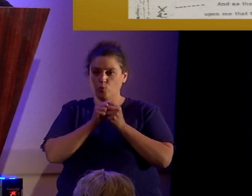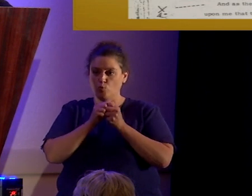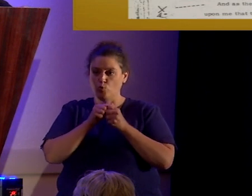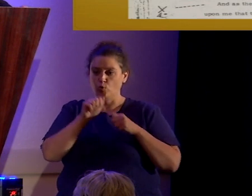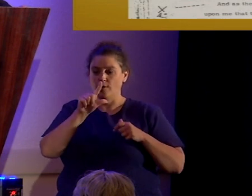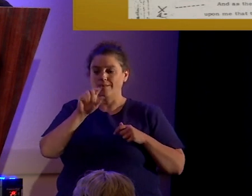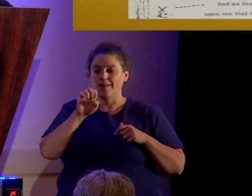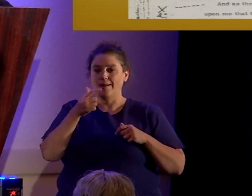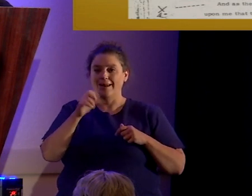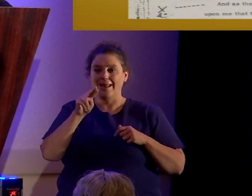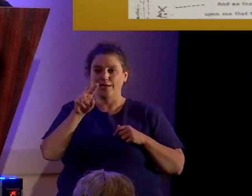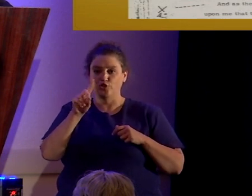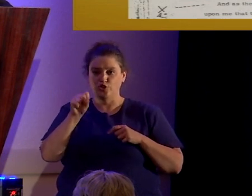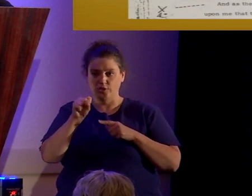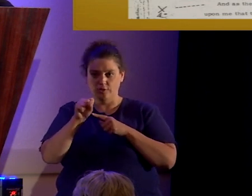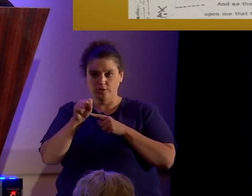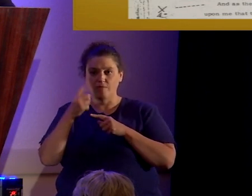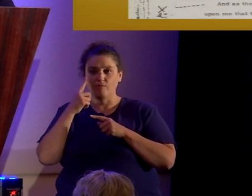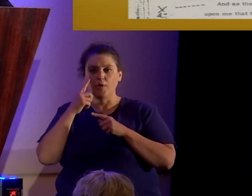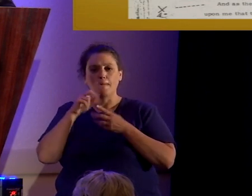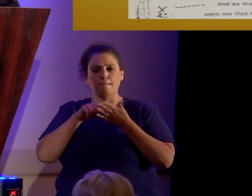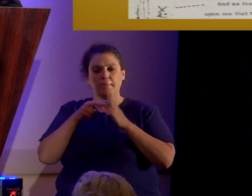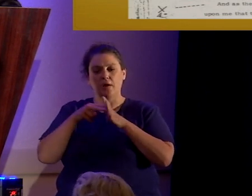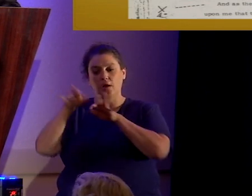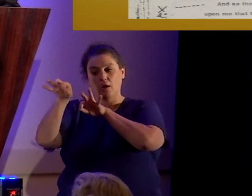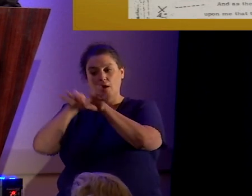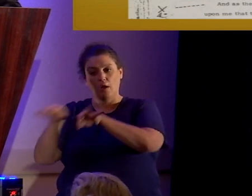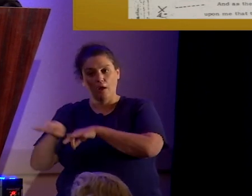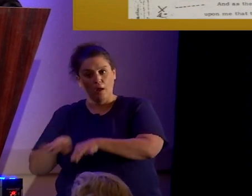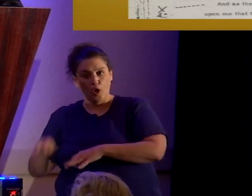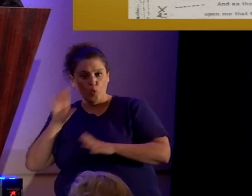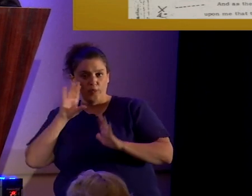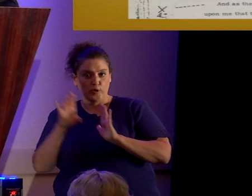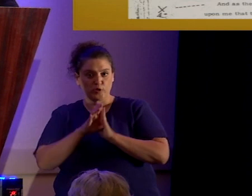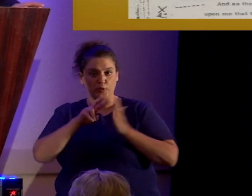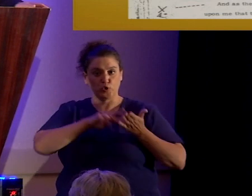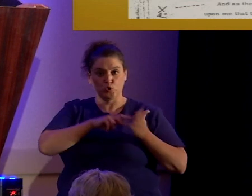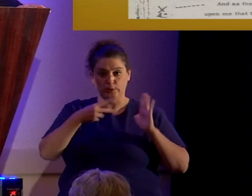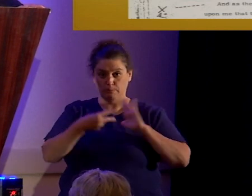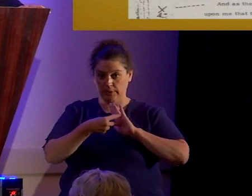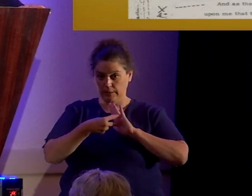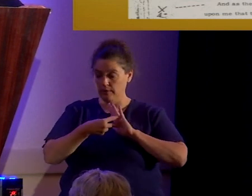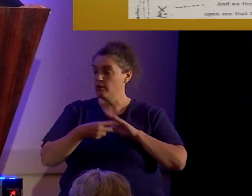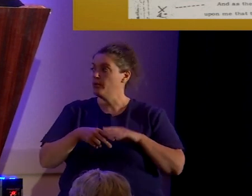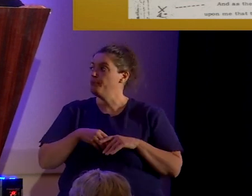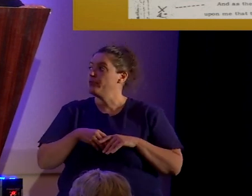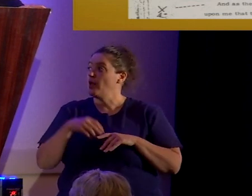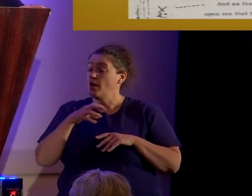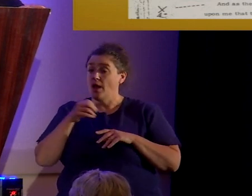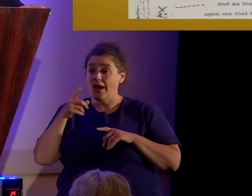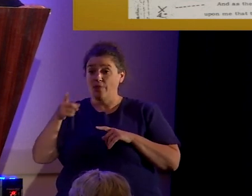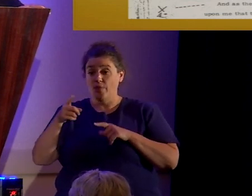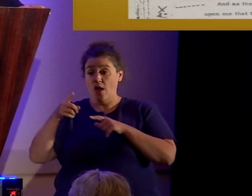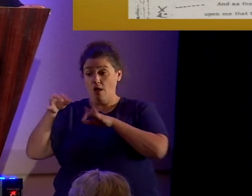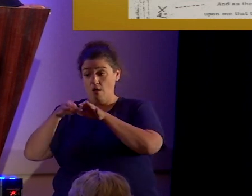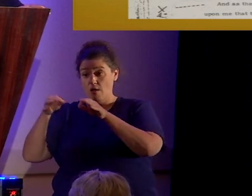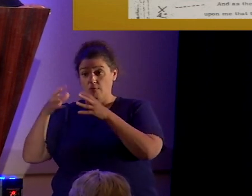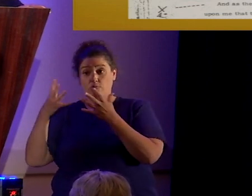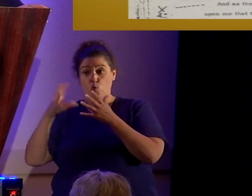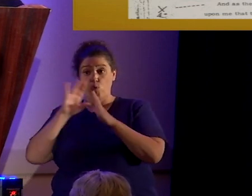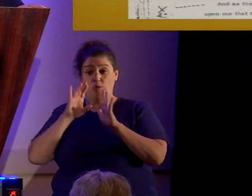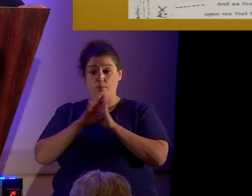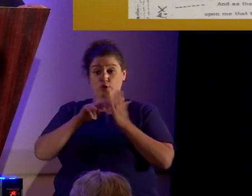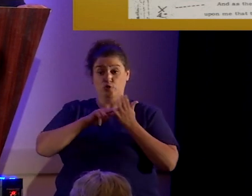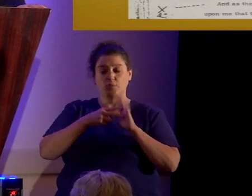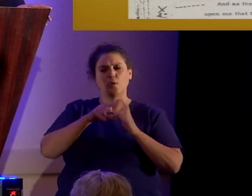for those pictures. And the legends for those pictures are part of the